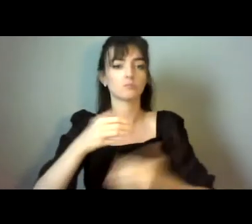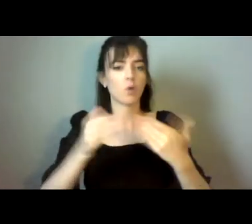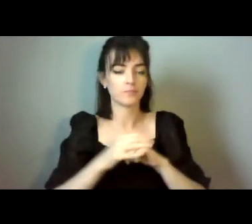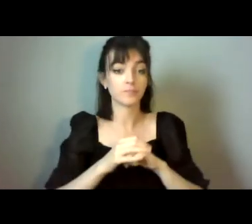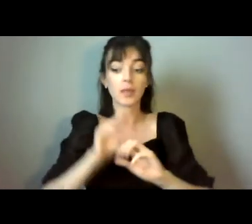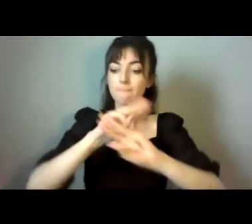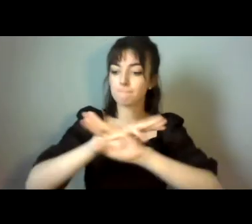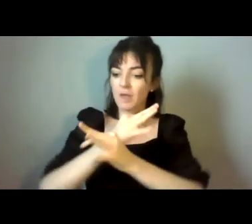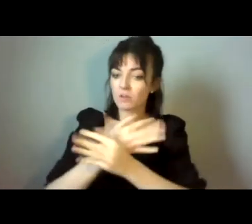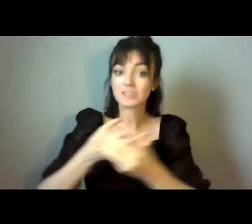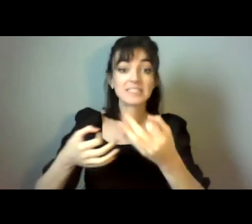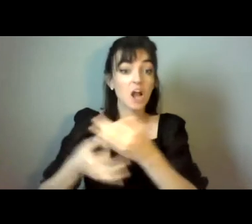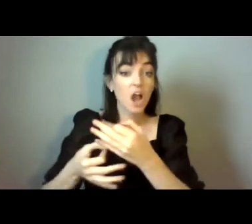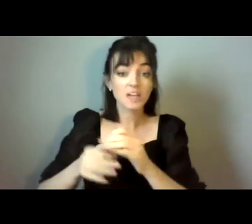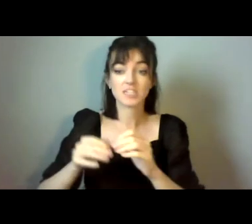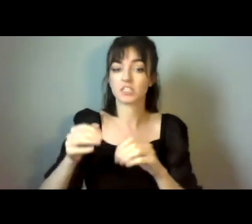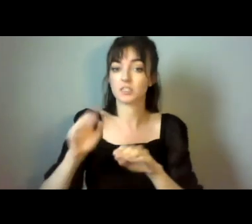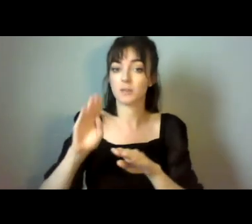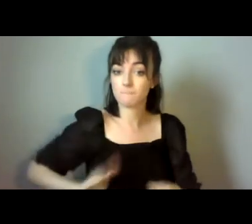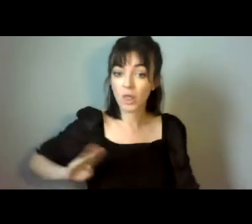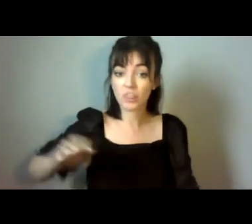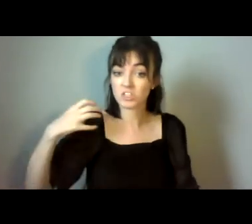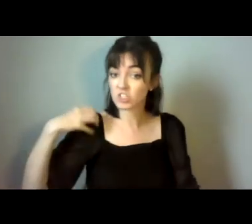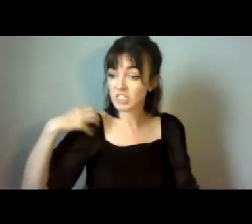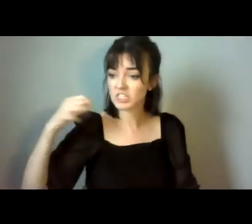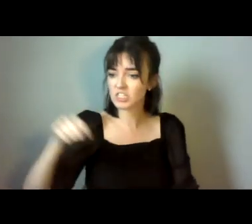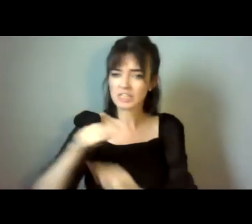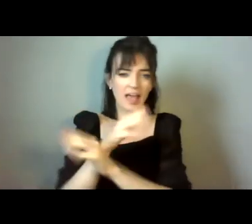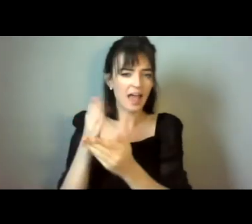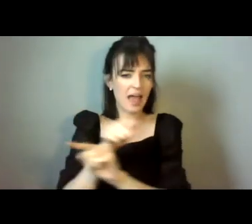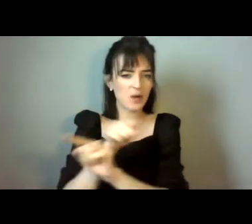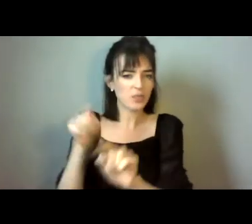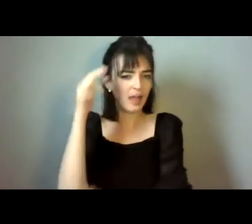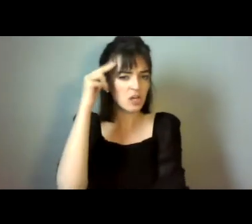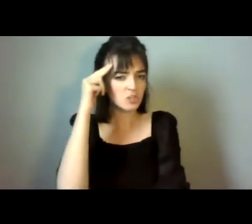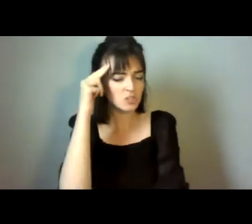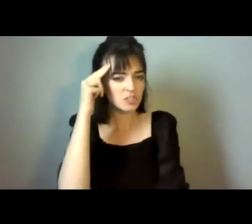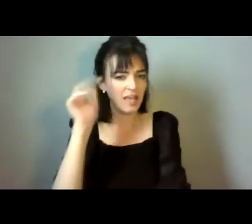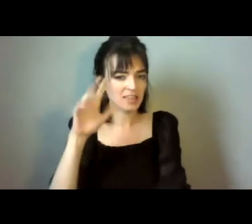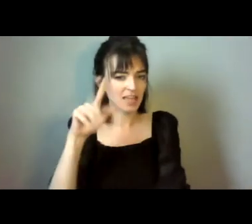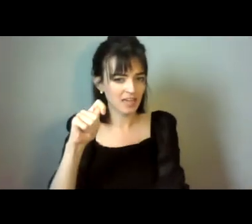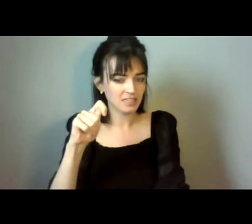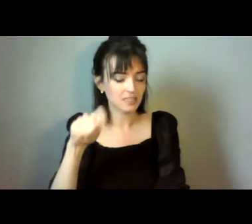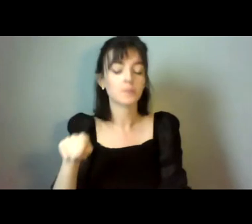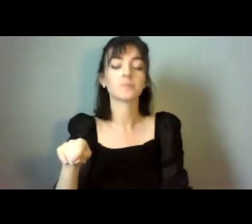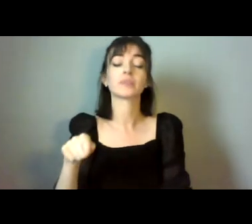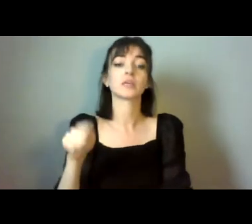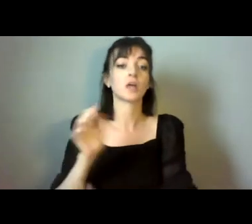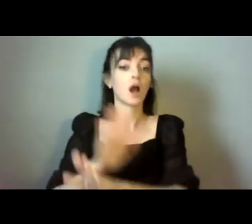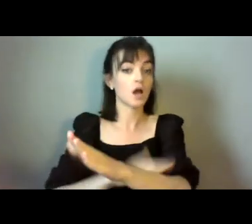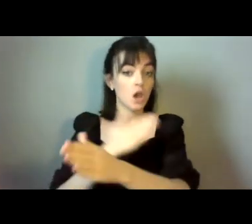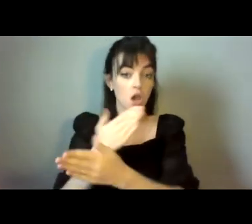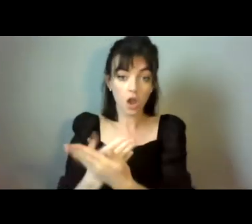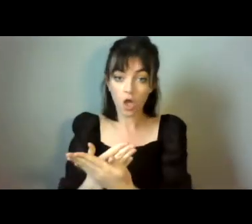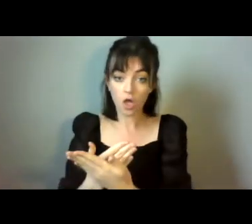and siblings are going to understand the implementation, the law, or how